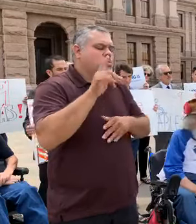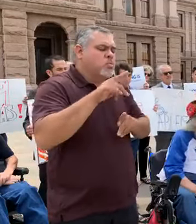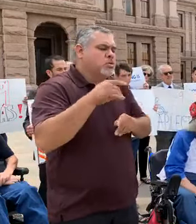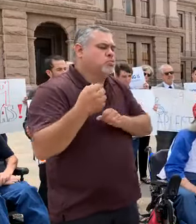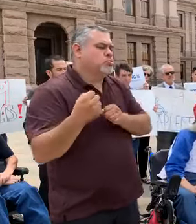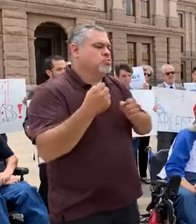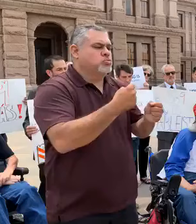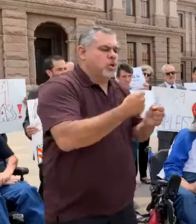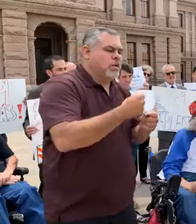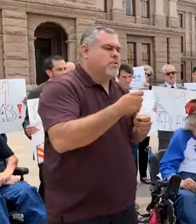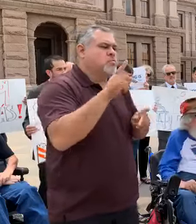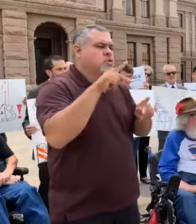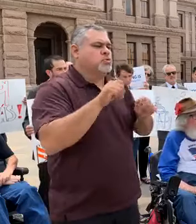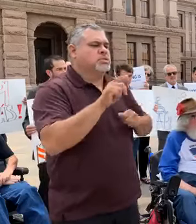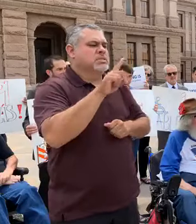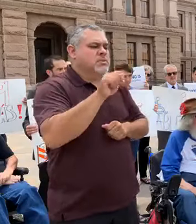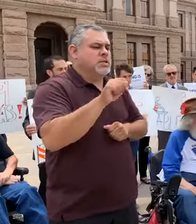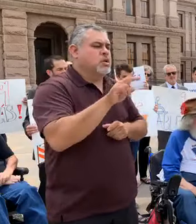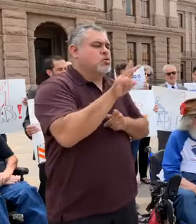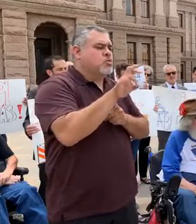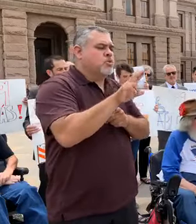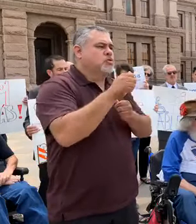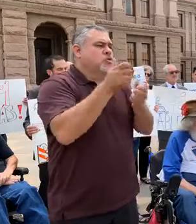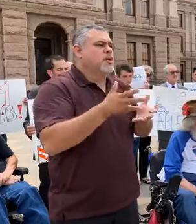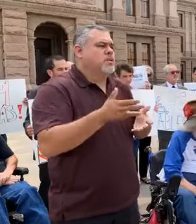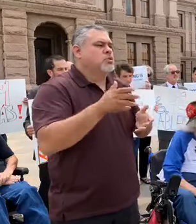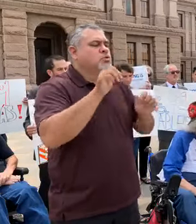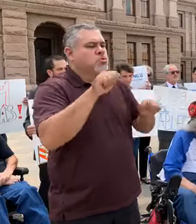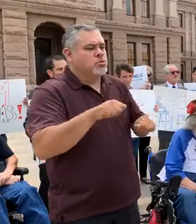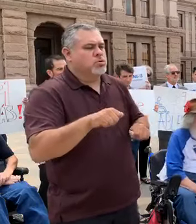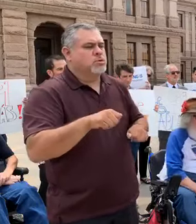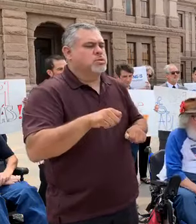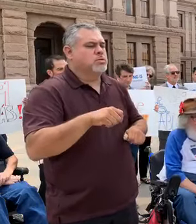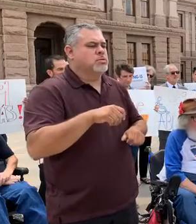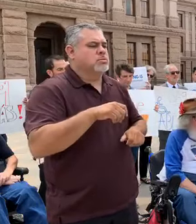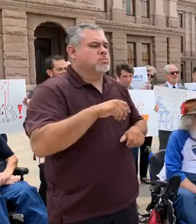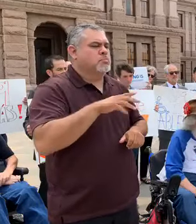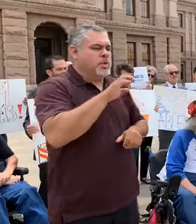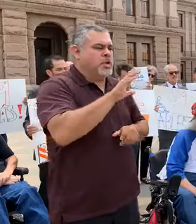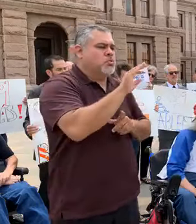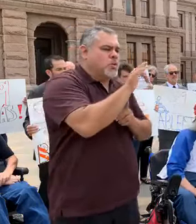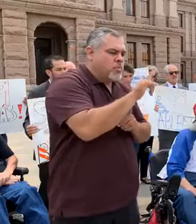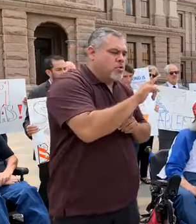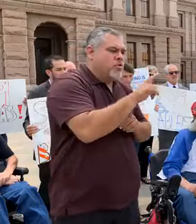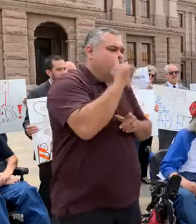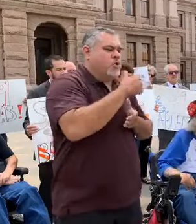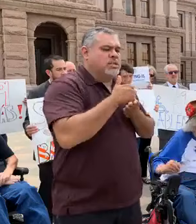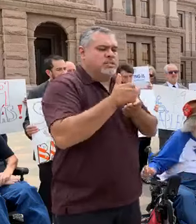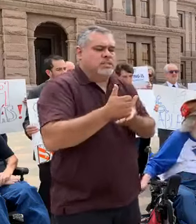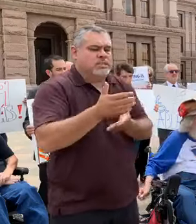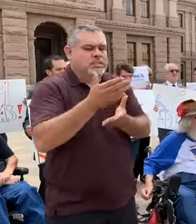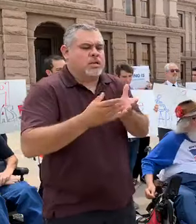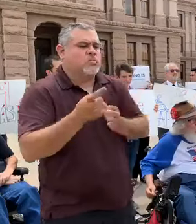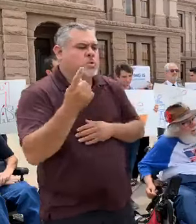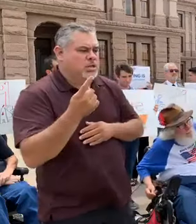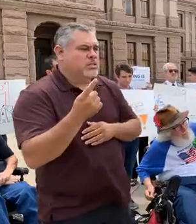could possibly be making a criminal act to assist somebody,